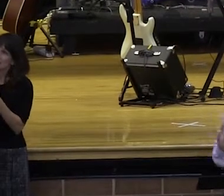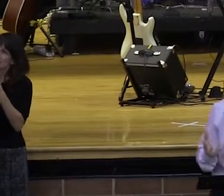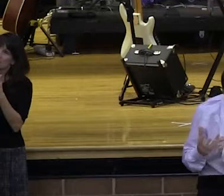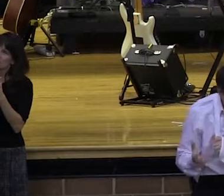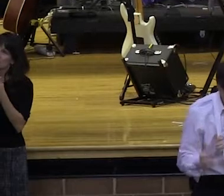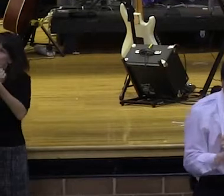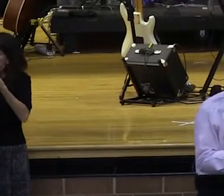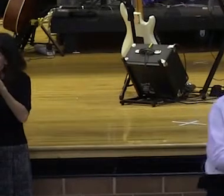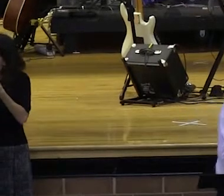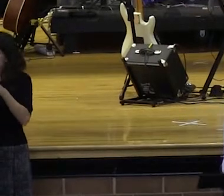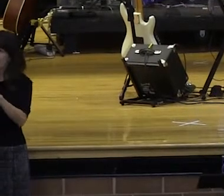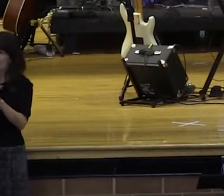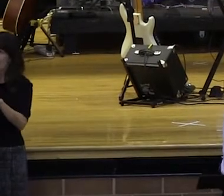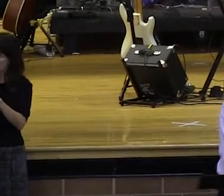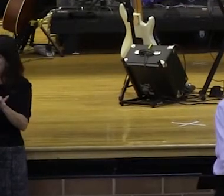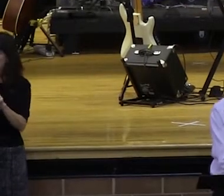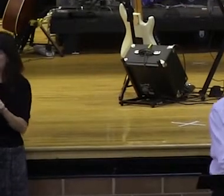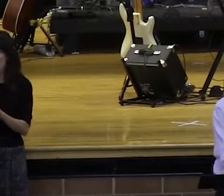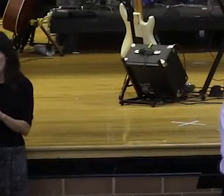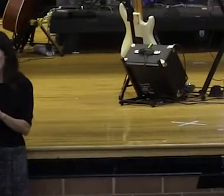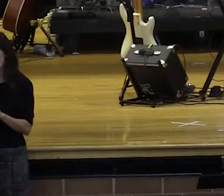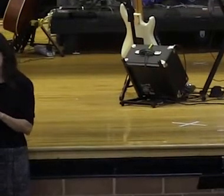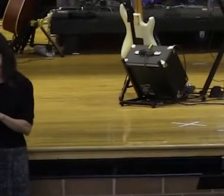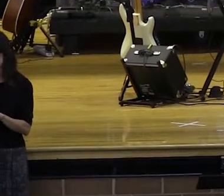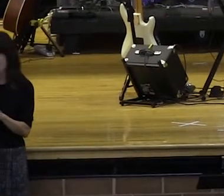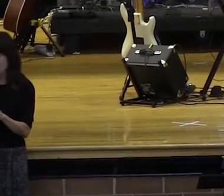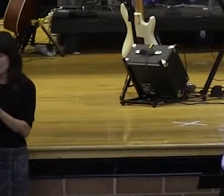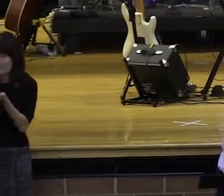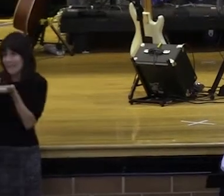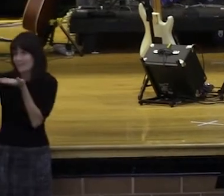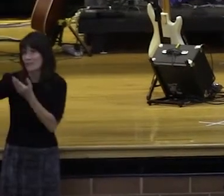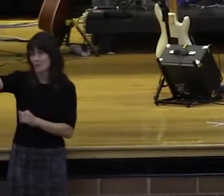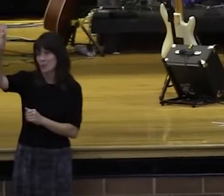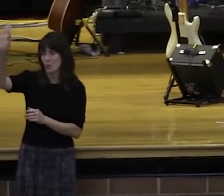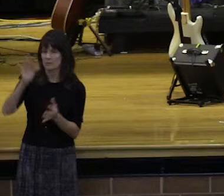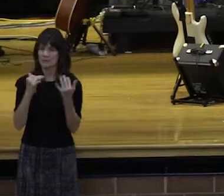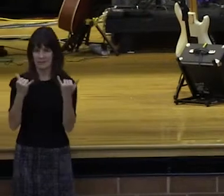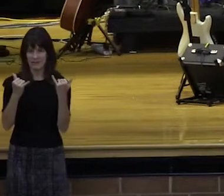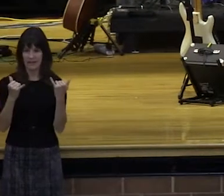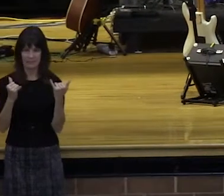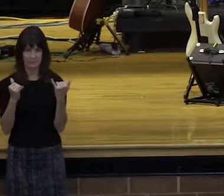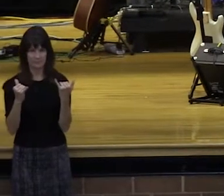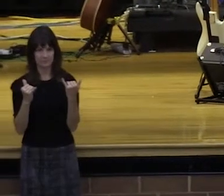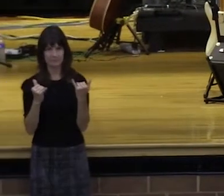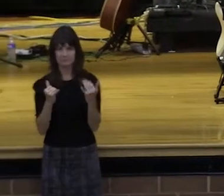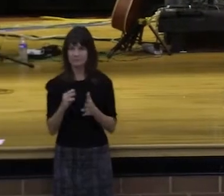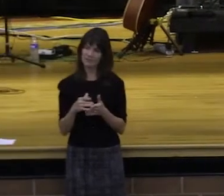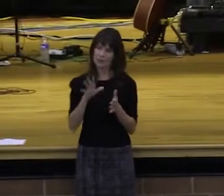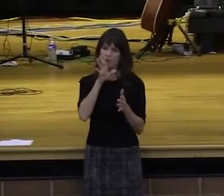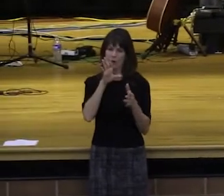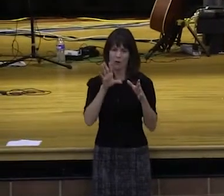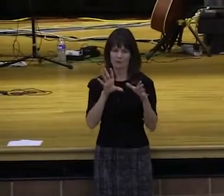Most people, when they talk about tithing, they go to Malachi 3.8. And I want you to listen to this with new eyes and new ears.